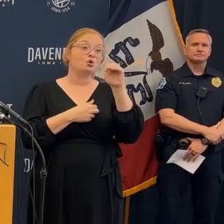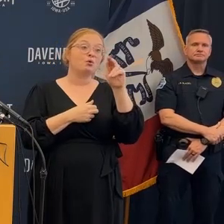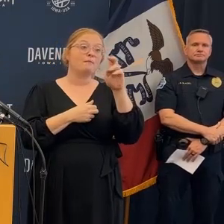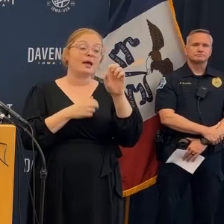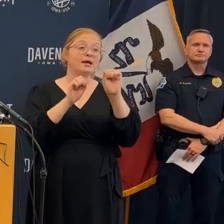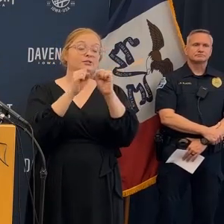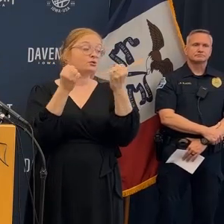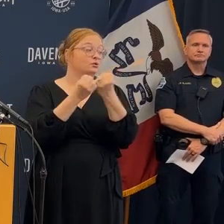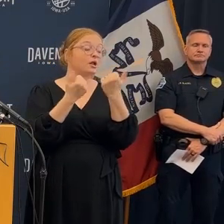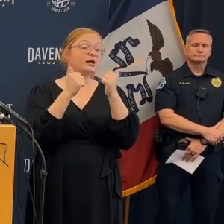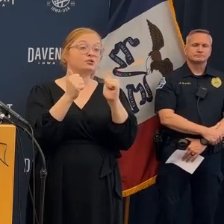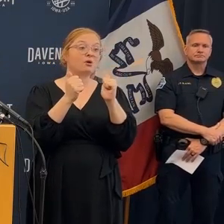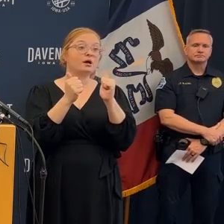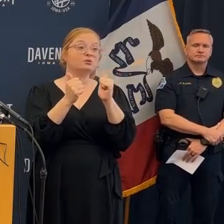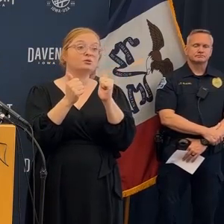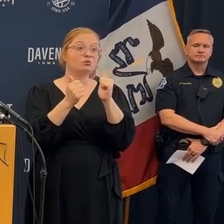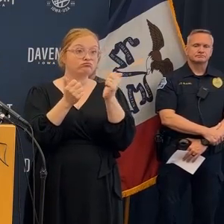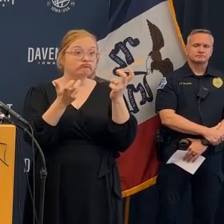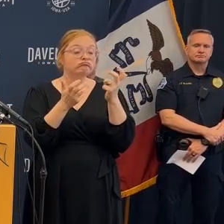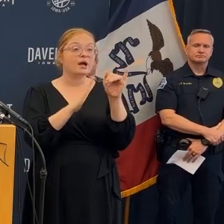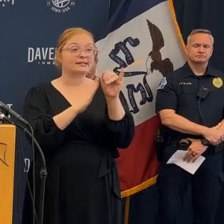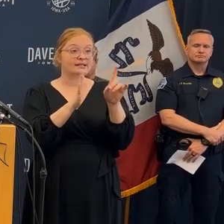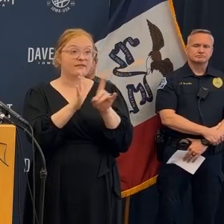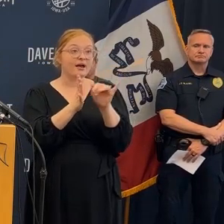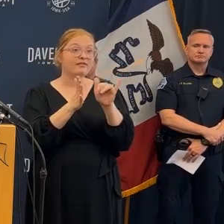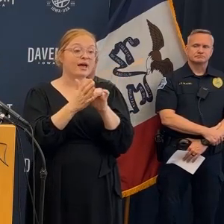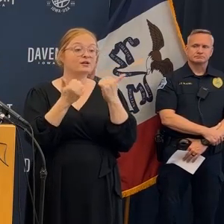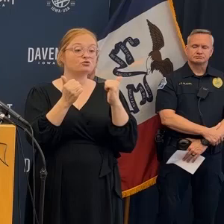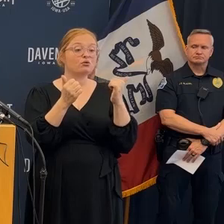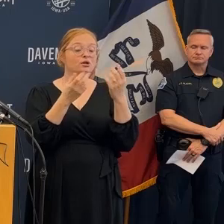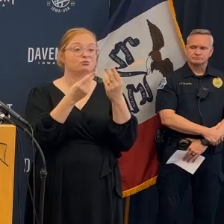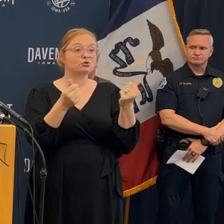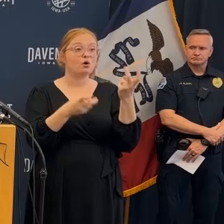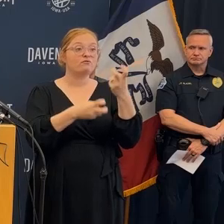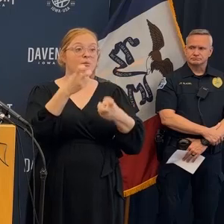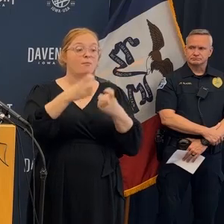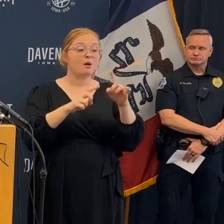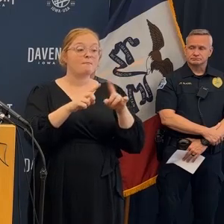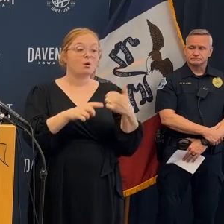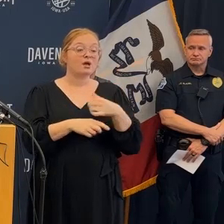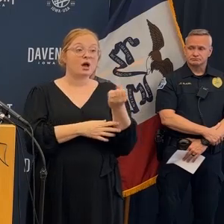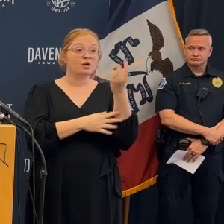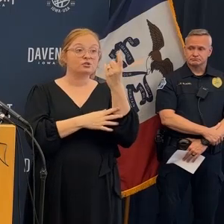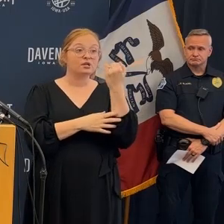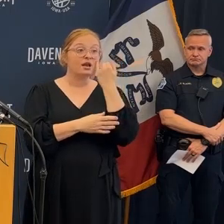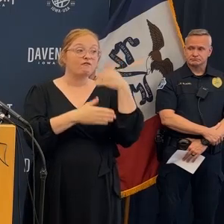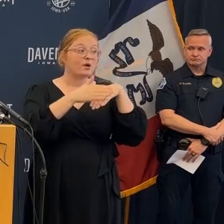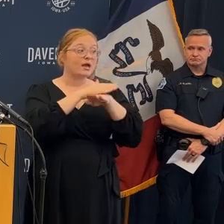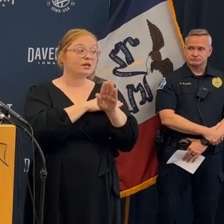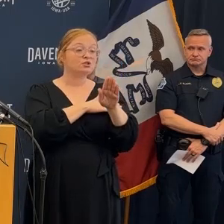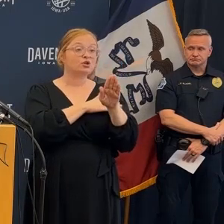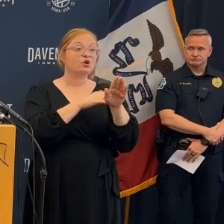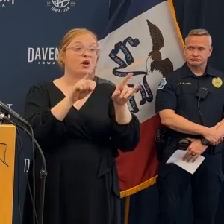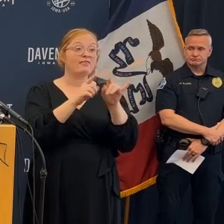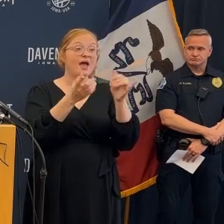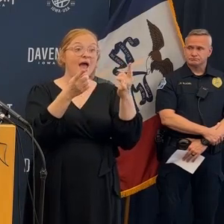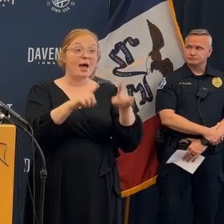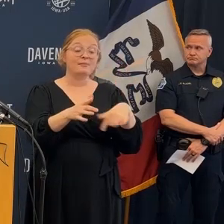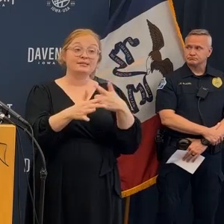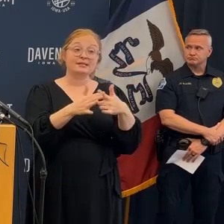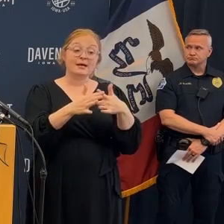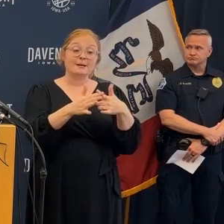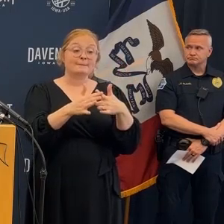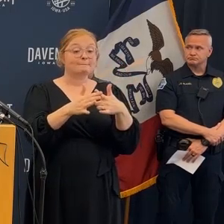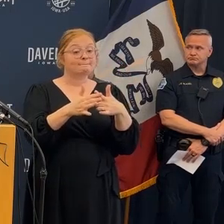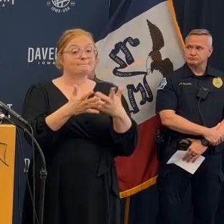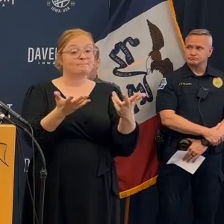to belongings but I know the question of pets has come up and others we worked with the humane society or working with the humane society to identify all